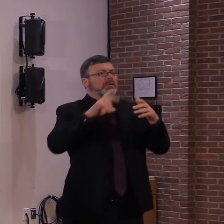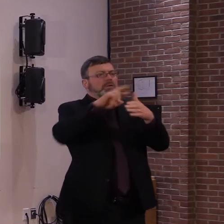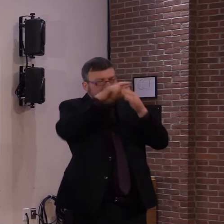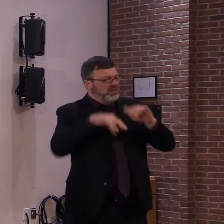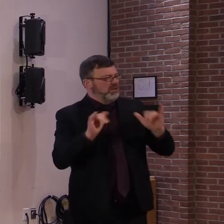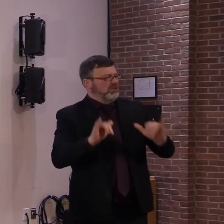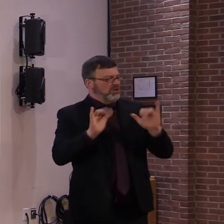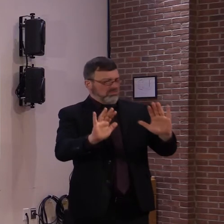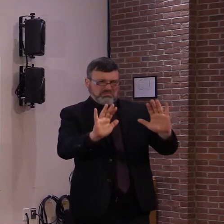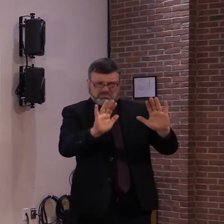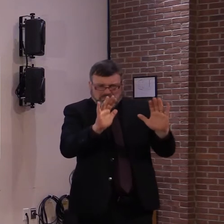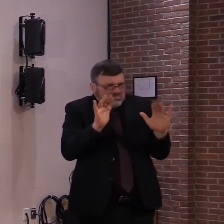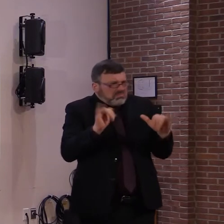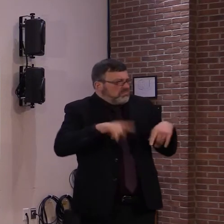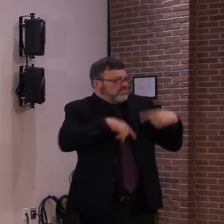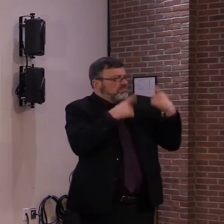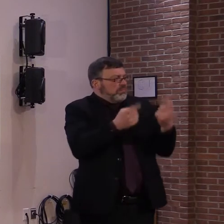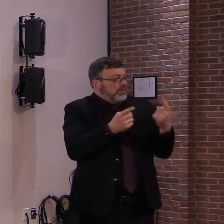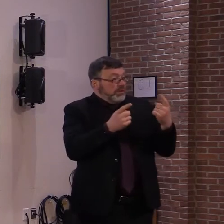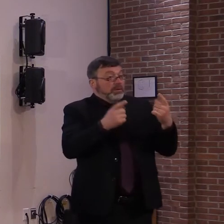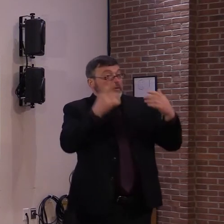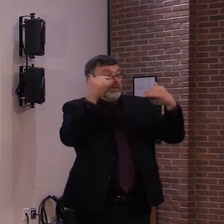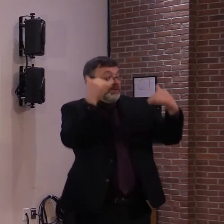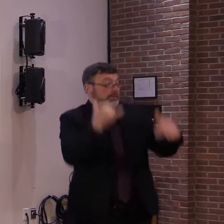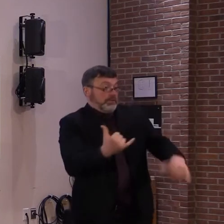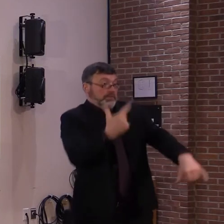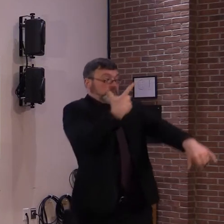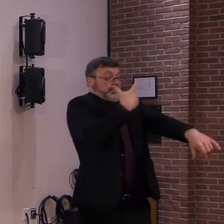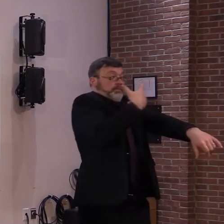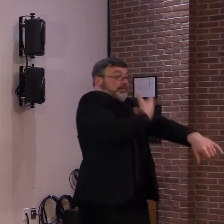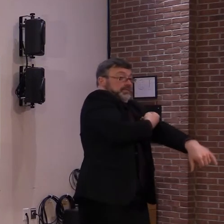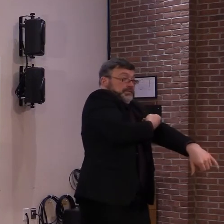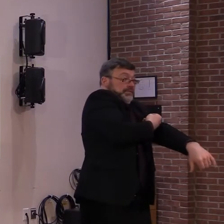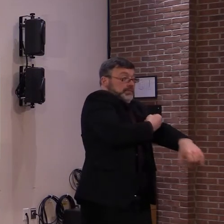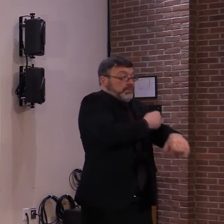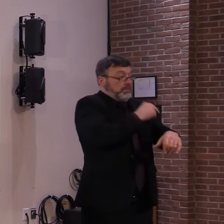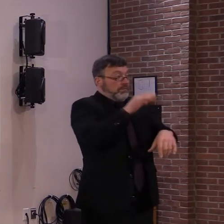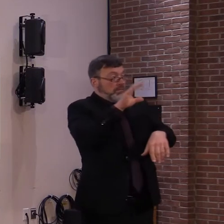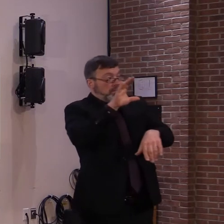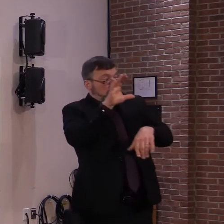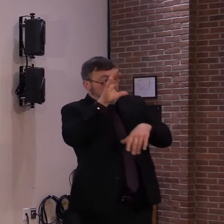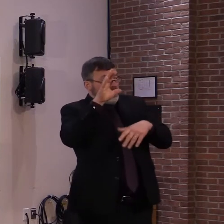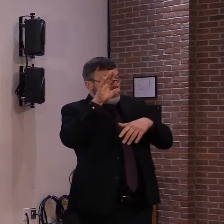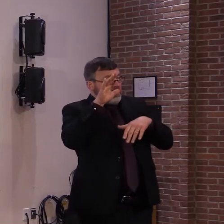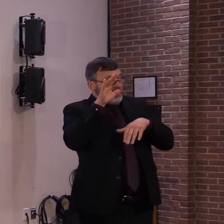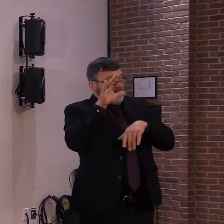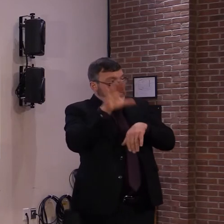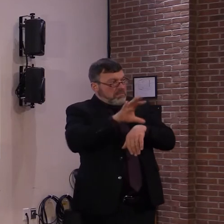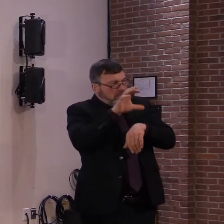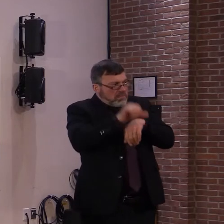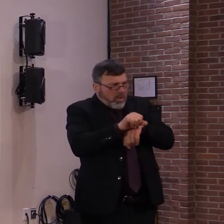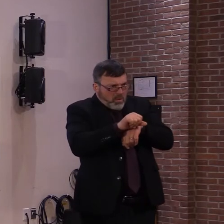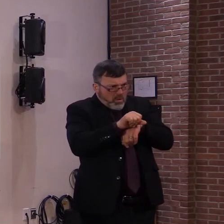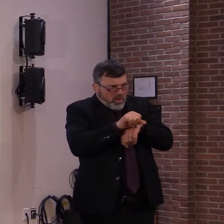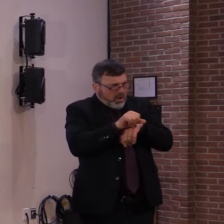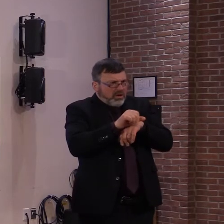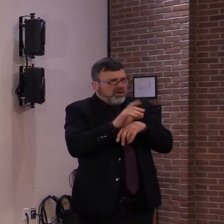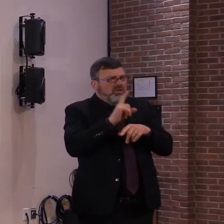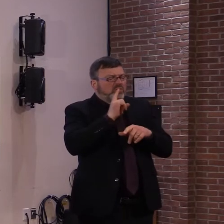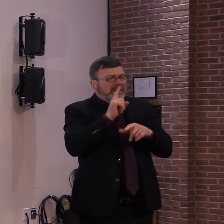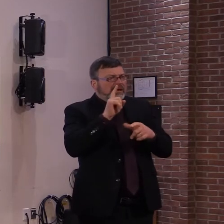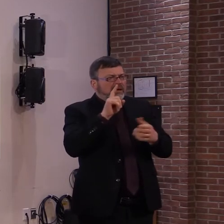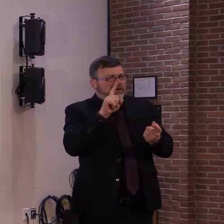platform that we have, but we're fairly familiar with this platform in terms of, uh, its base, uh, capability.